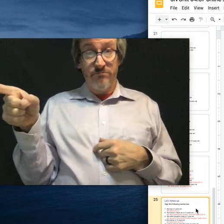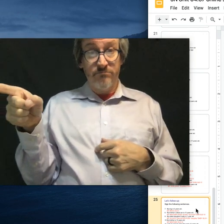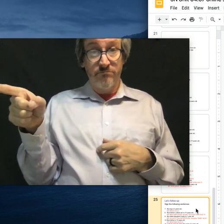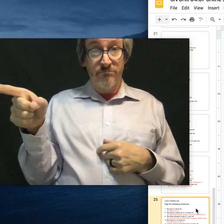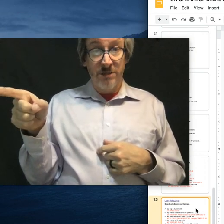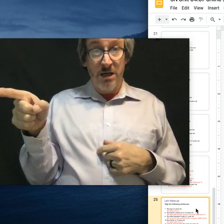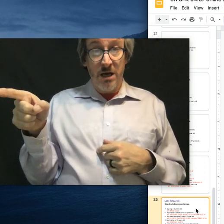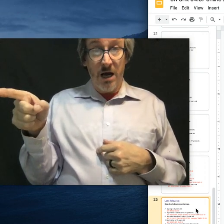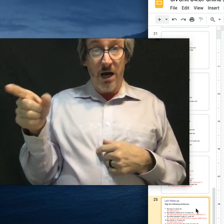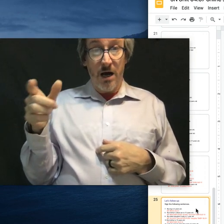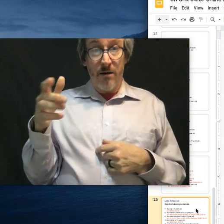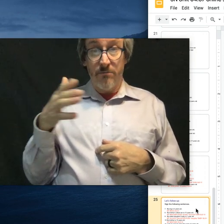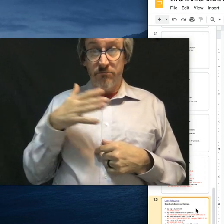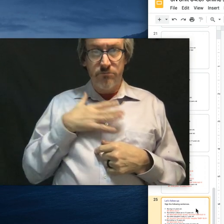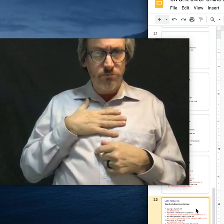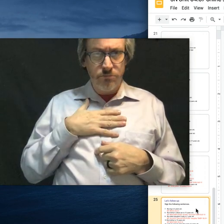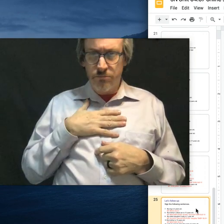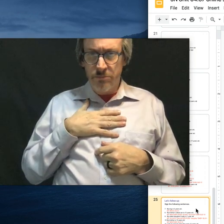up something.